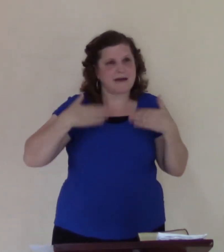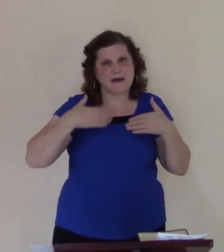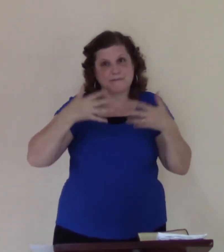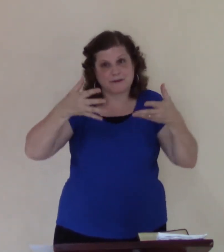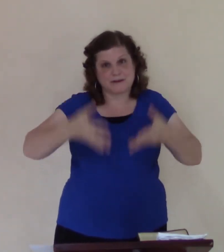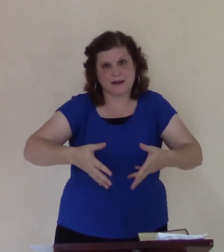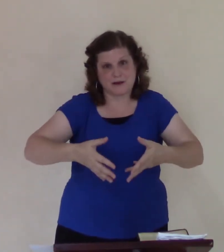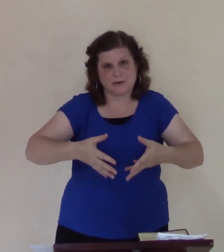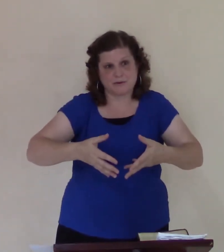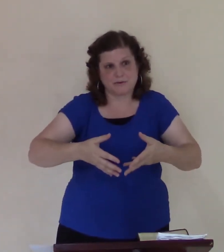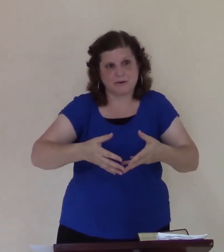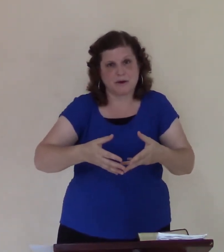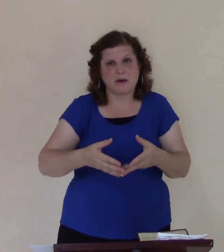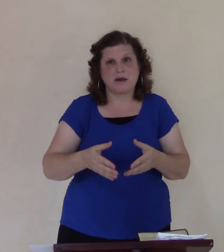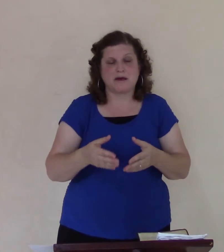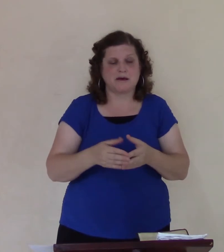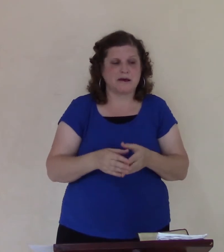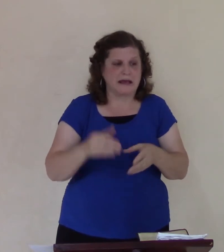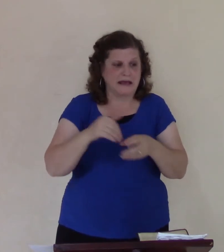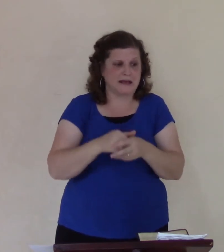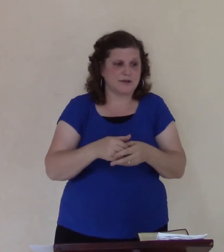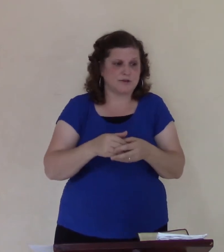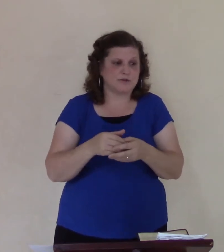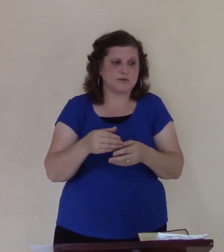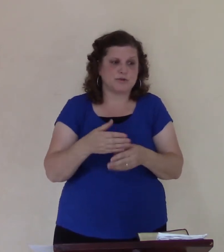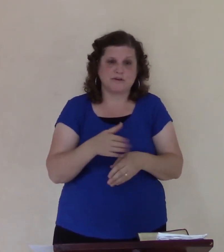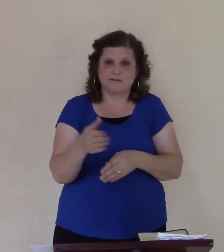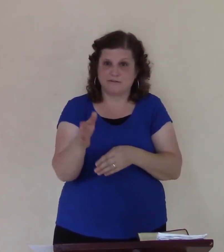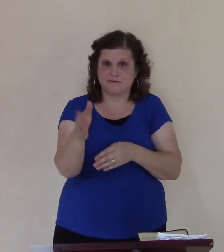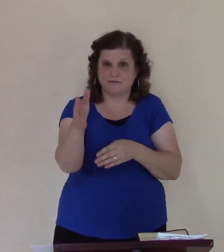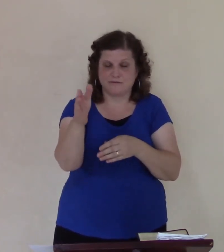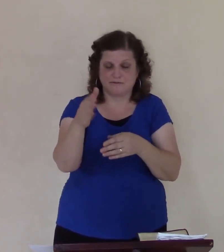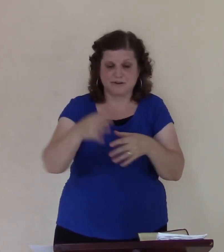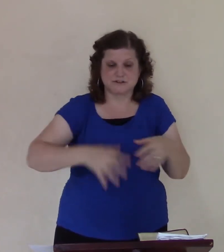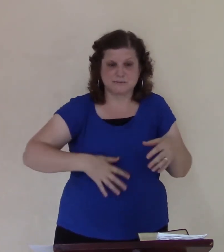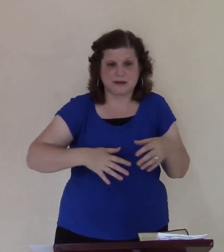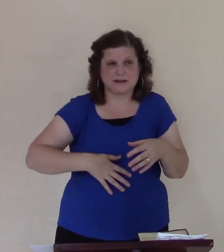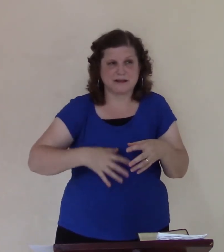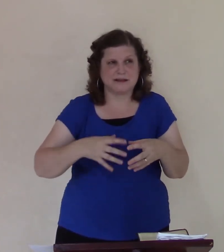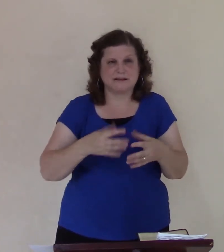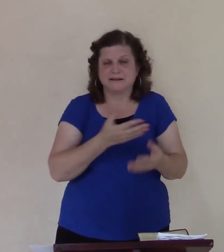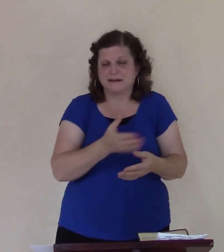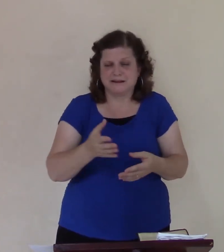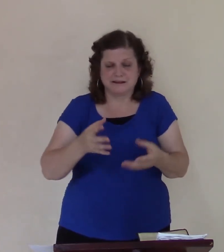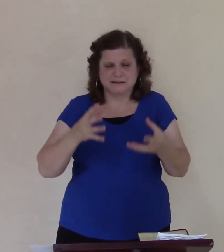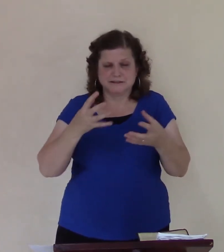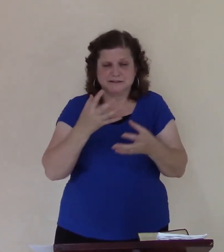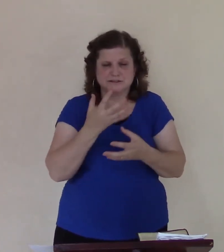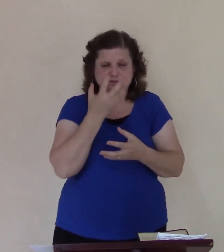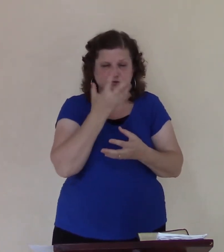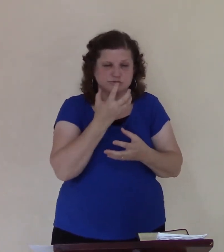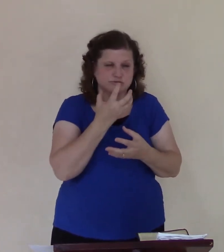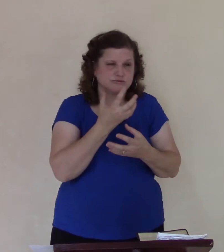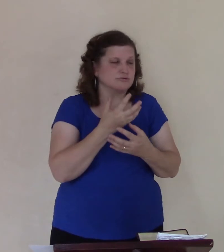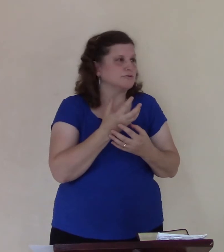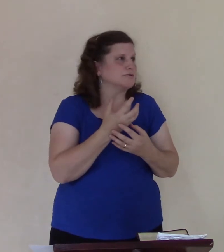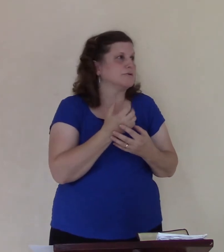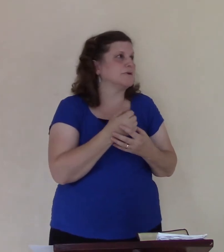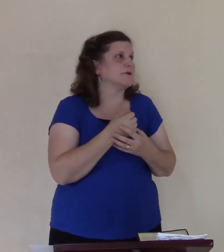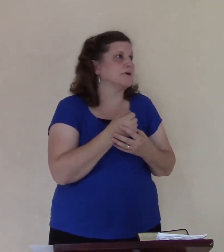belly of the bell, he's miserable, but now, I mean, now think about this. When John is from the belly of the bell, what's he doing? Oh God, you're going to